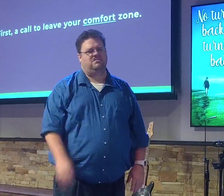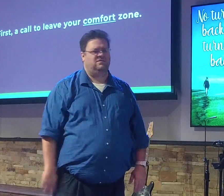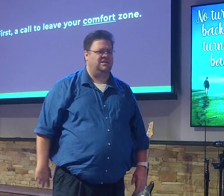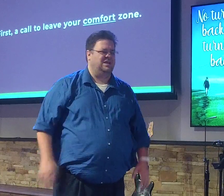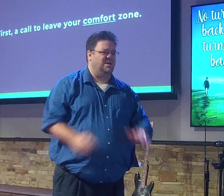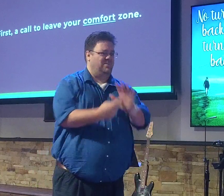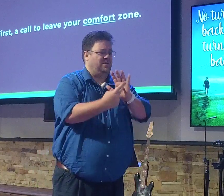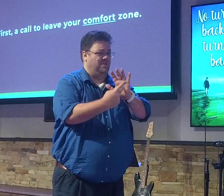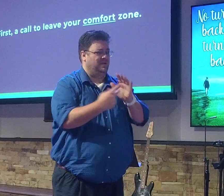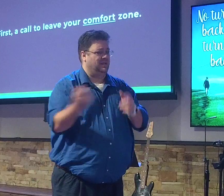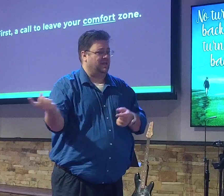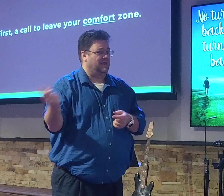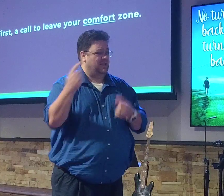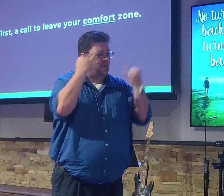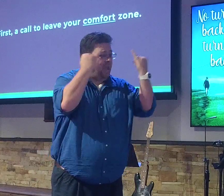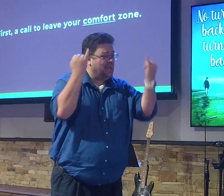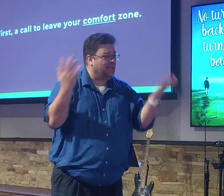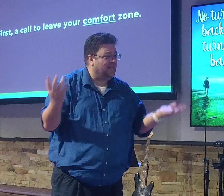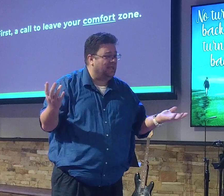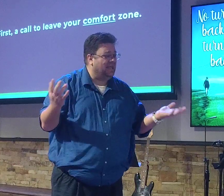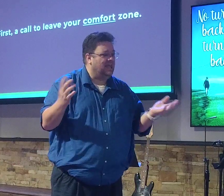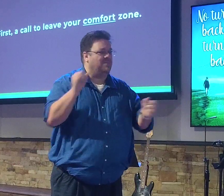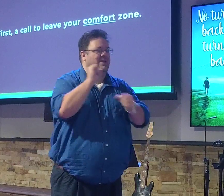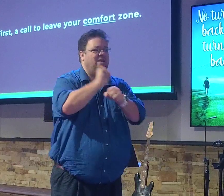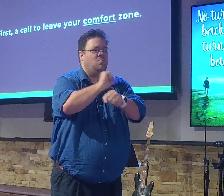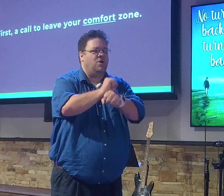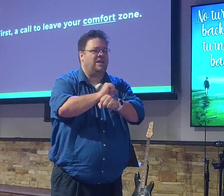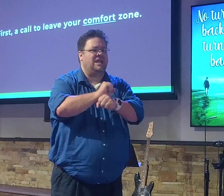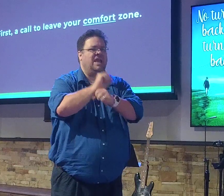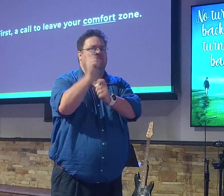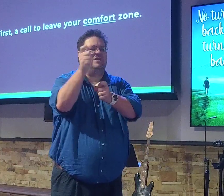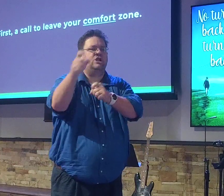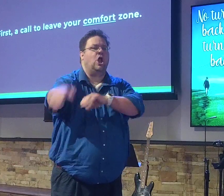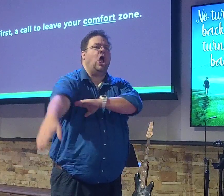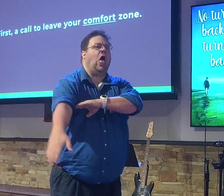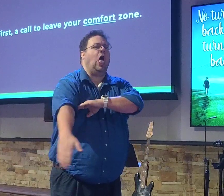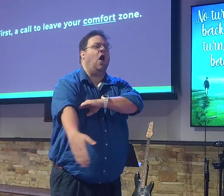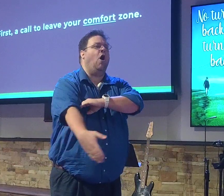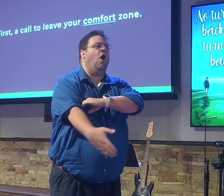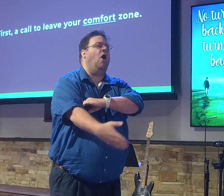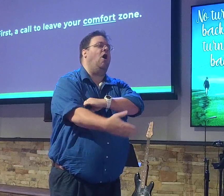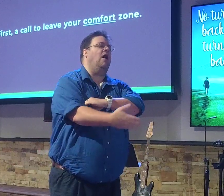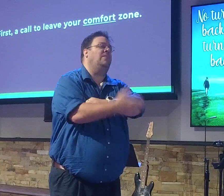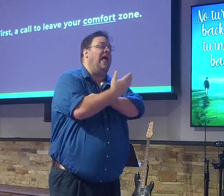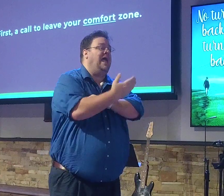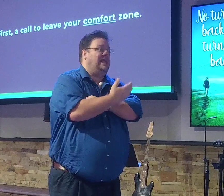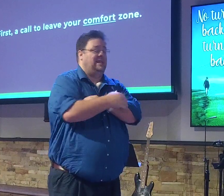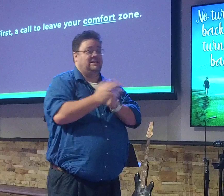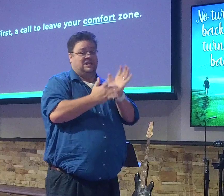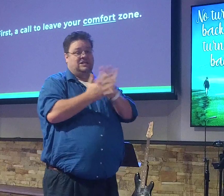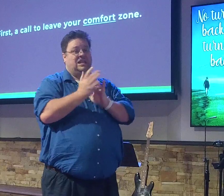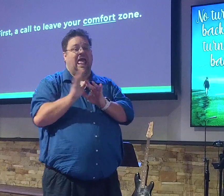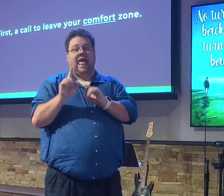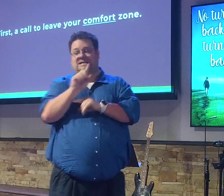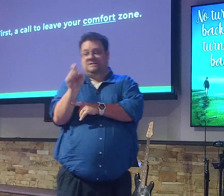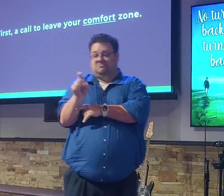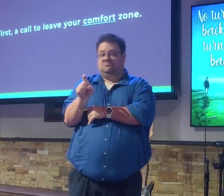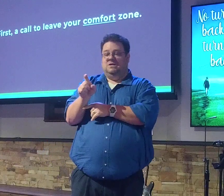They had been fishing all night. But asked them to do something that